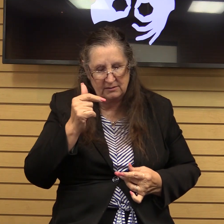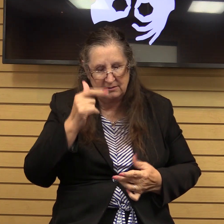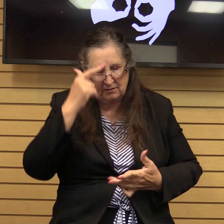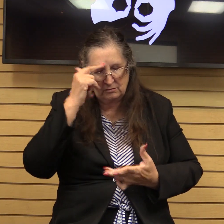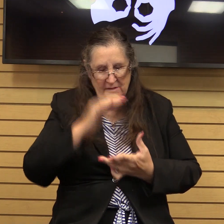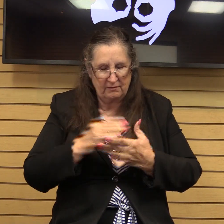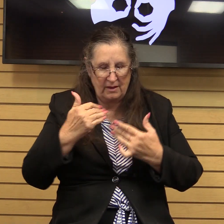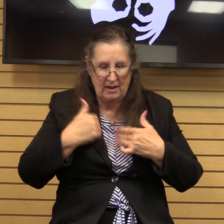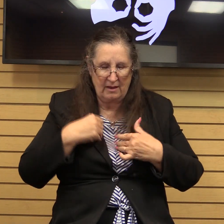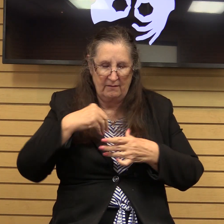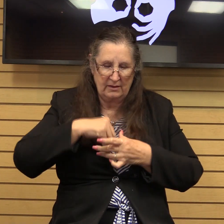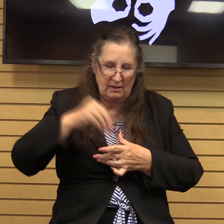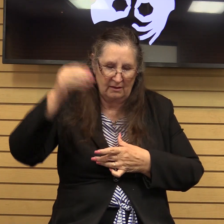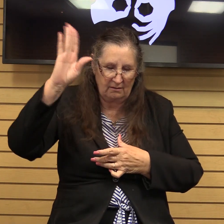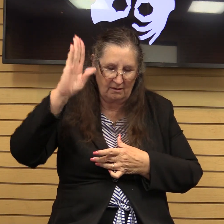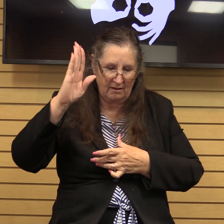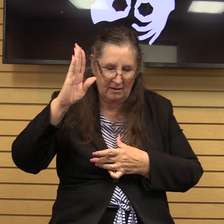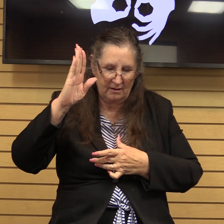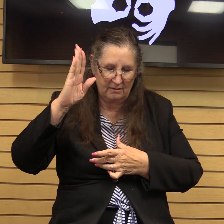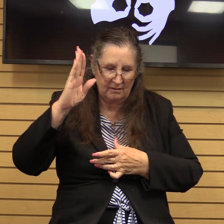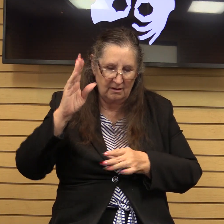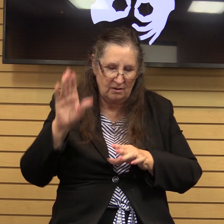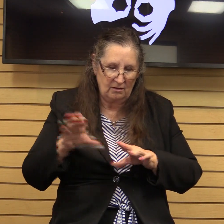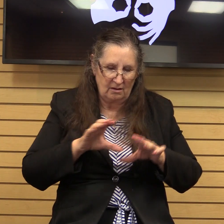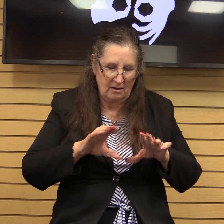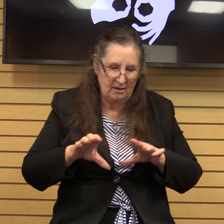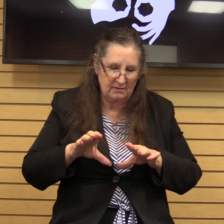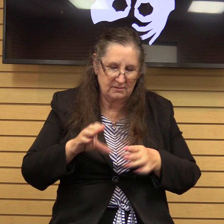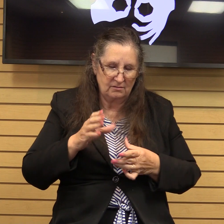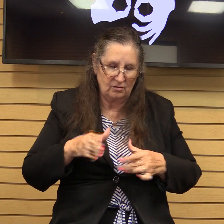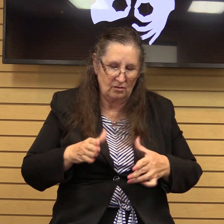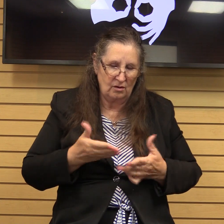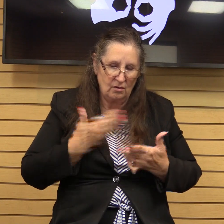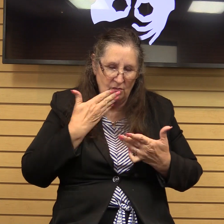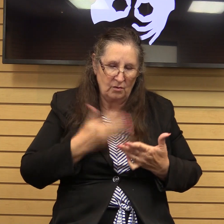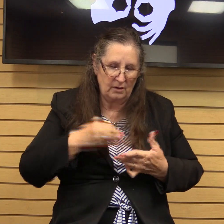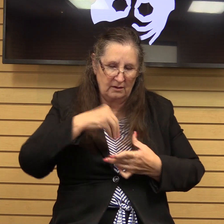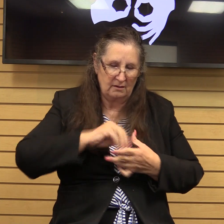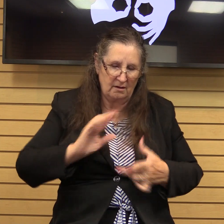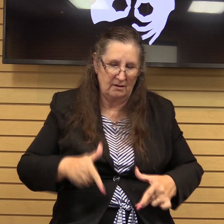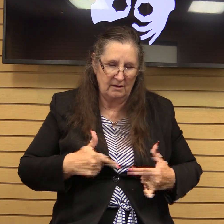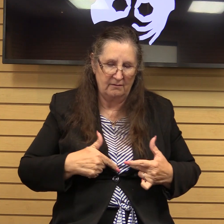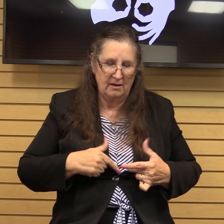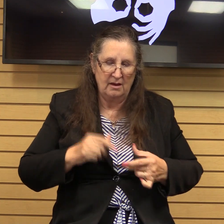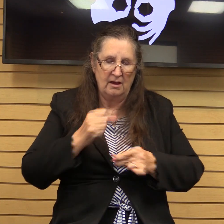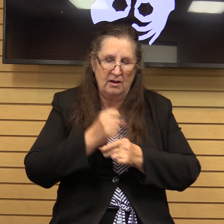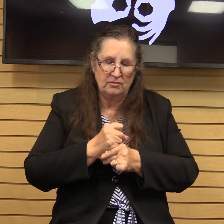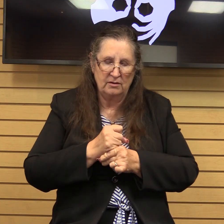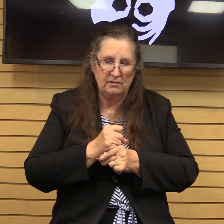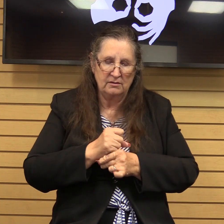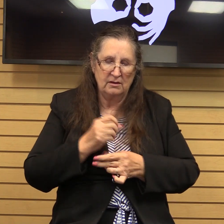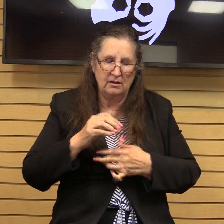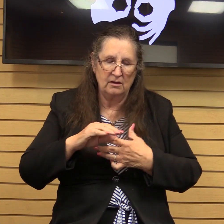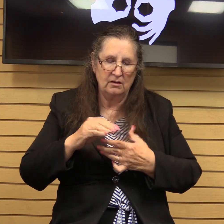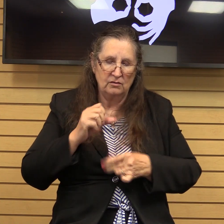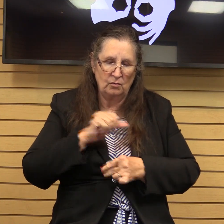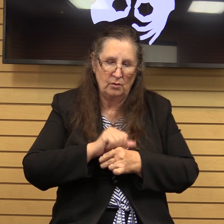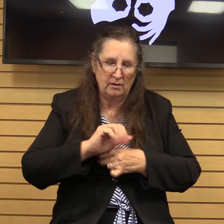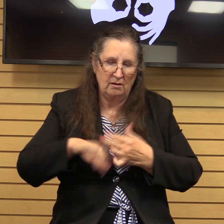in God who orchestrates good in our lives I trust he is working all things for his glory you work